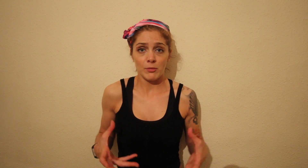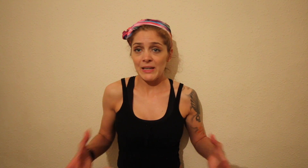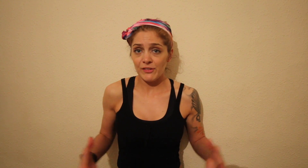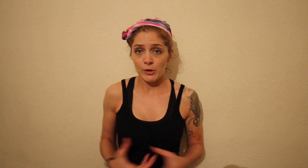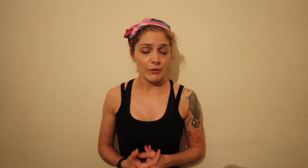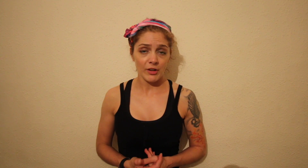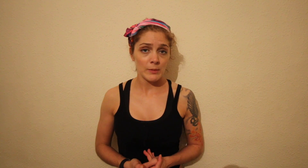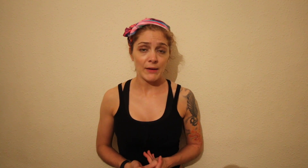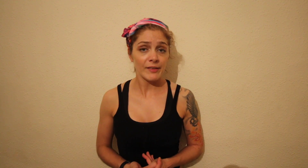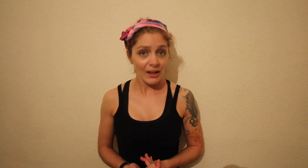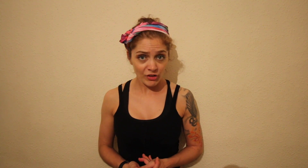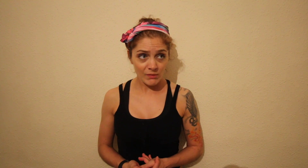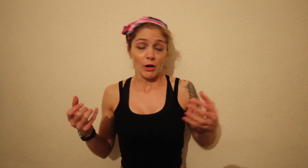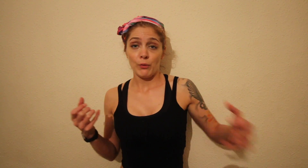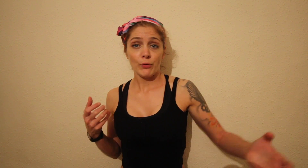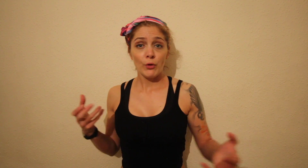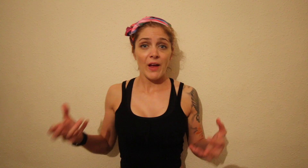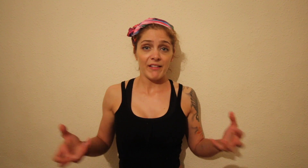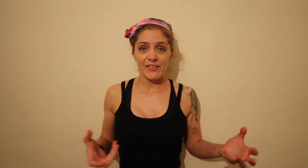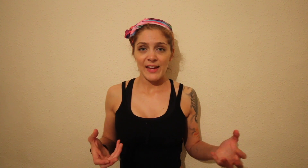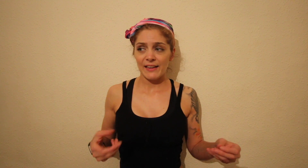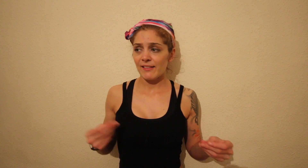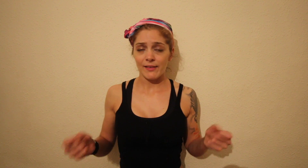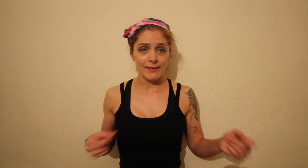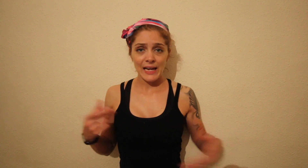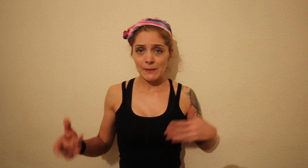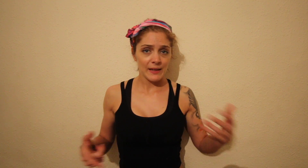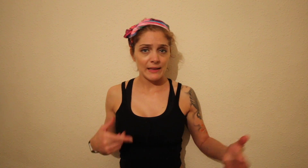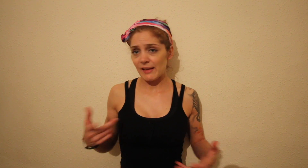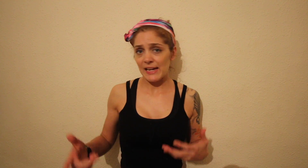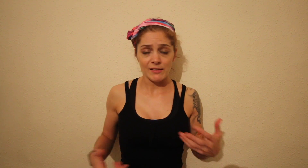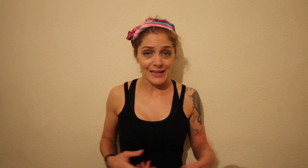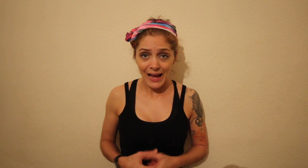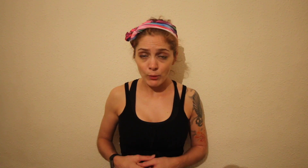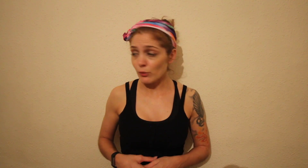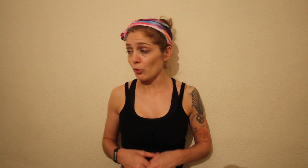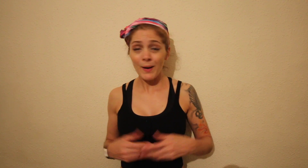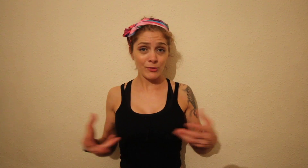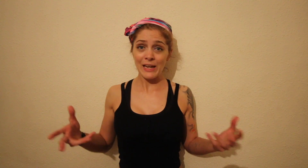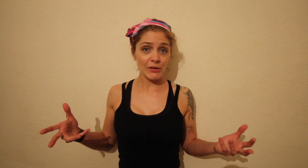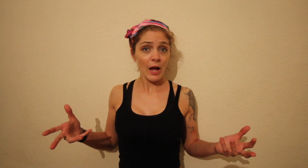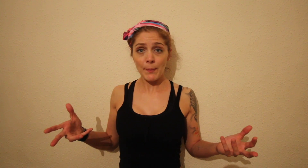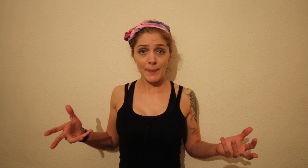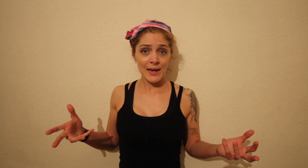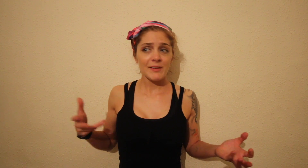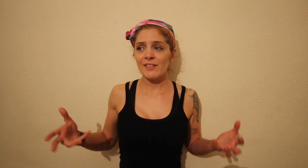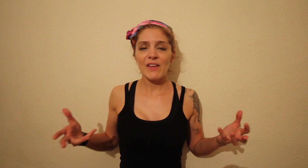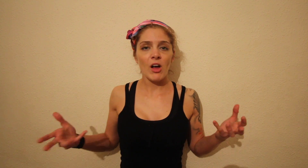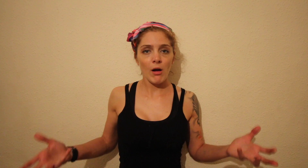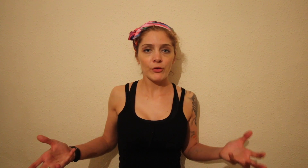meets you every time you have a session, goes through various things and does the same thing day in day out or perhaps changes it up a bit but doesn't ever ask